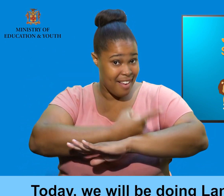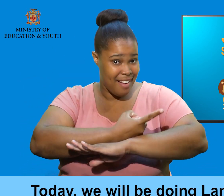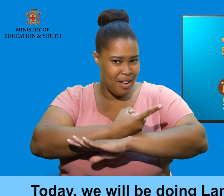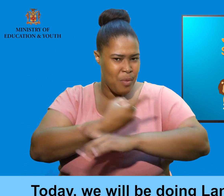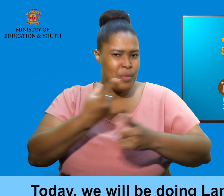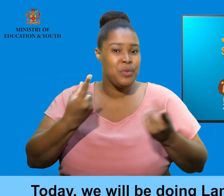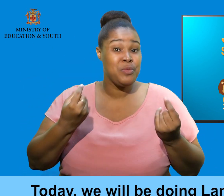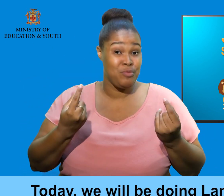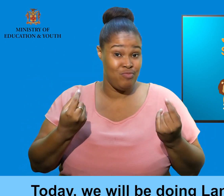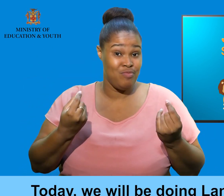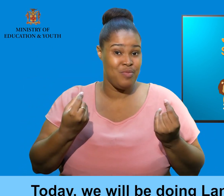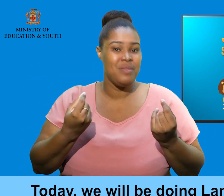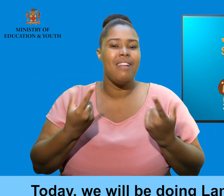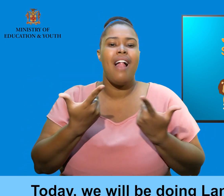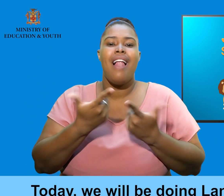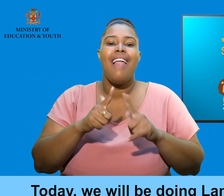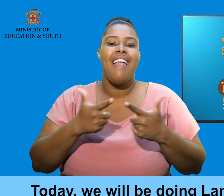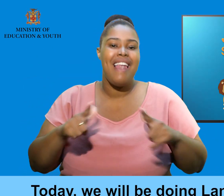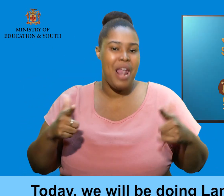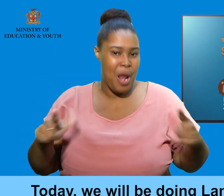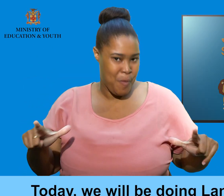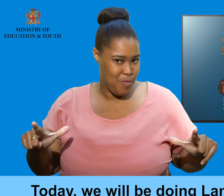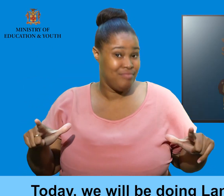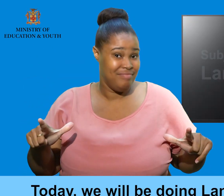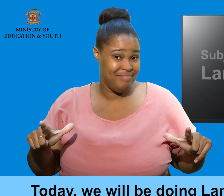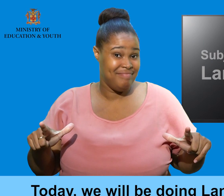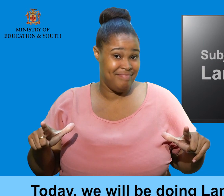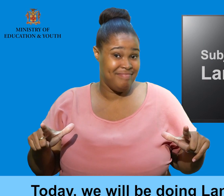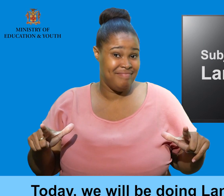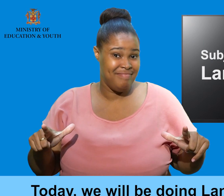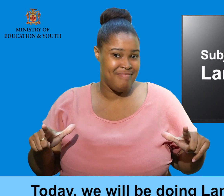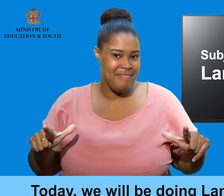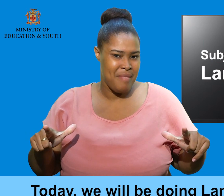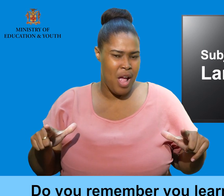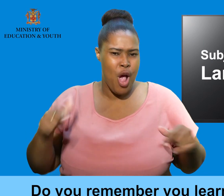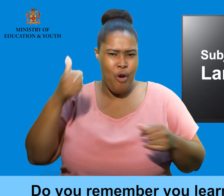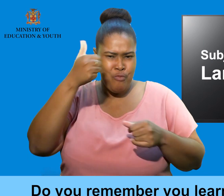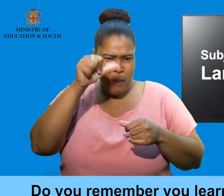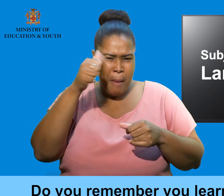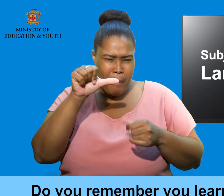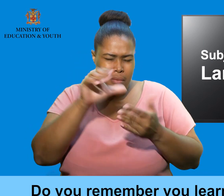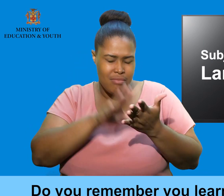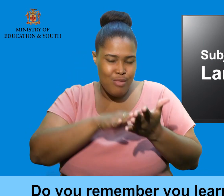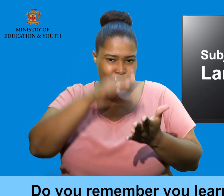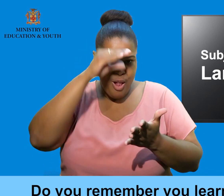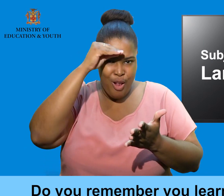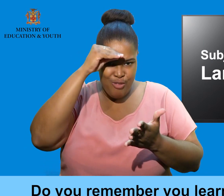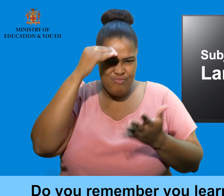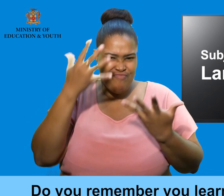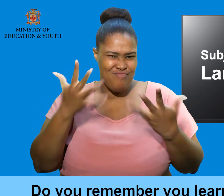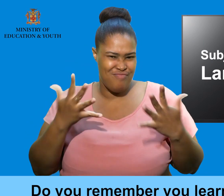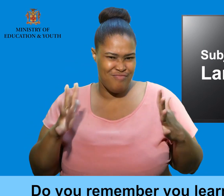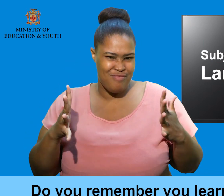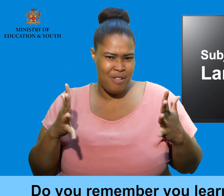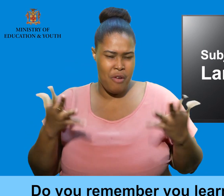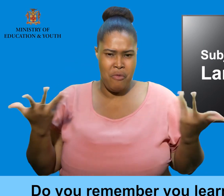Today, we will be doing language arts. Do you remember you learnt about